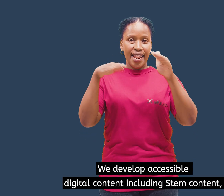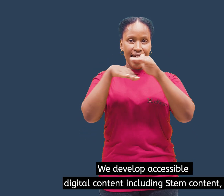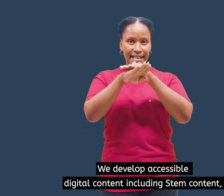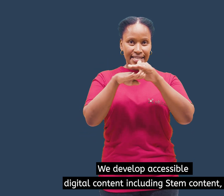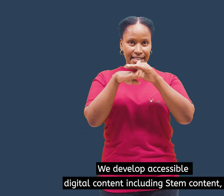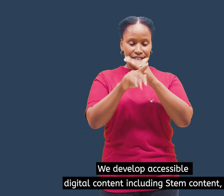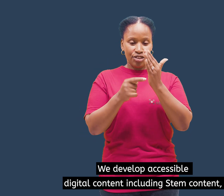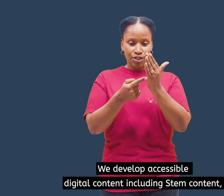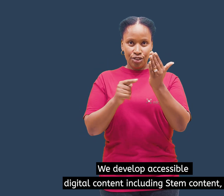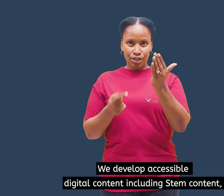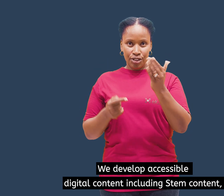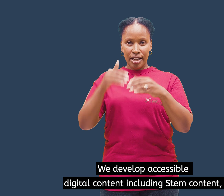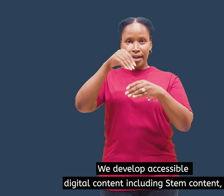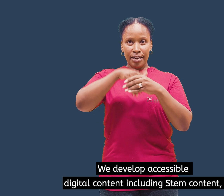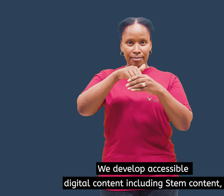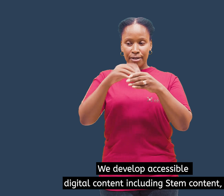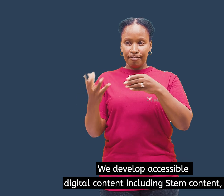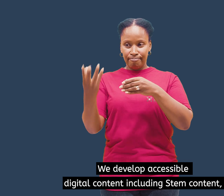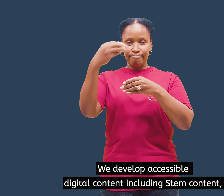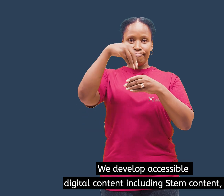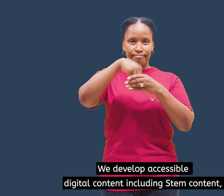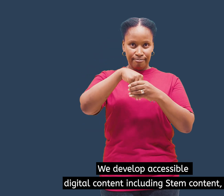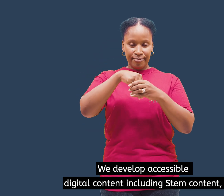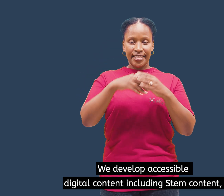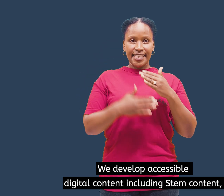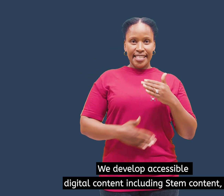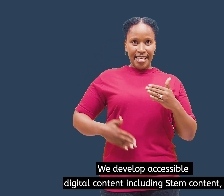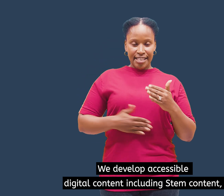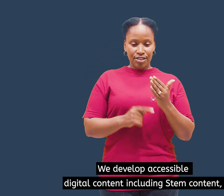We develop accessible digital content, including STEM content,